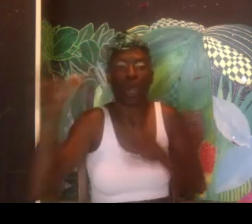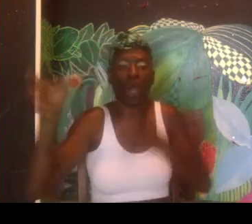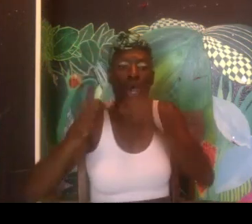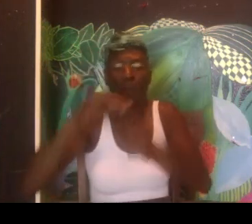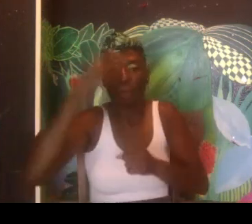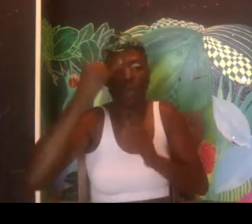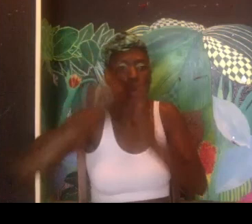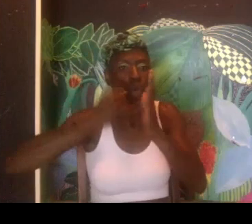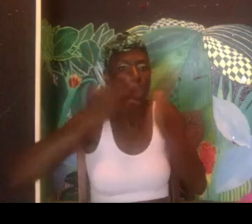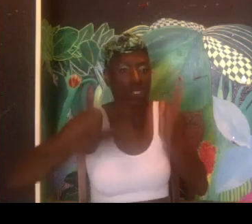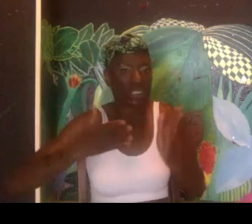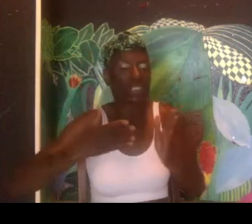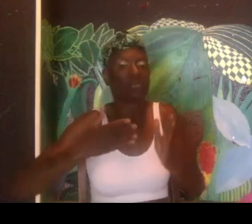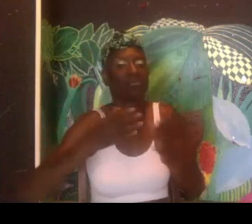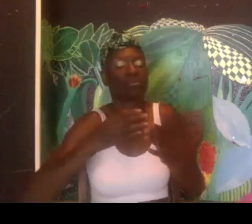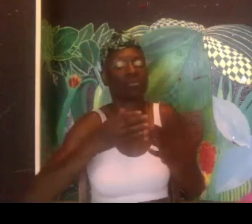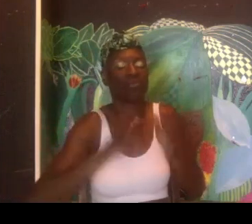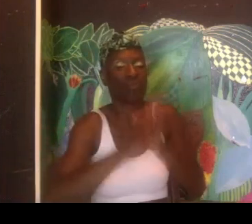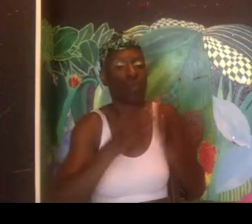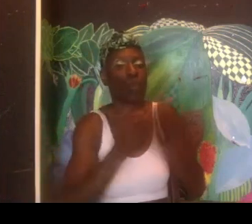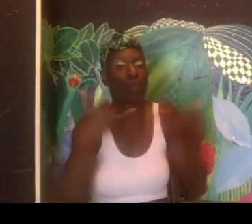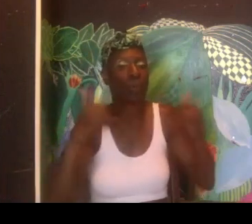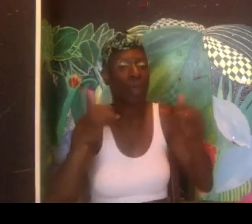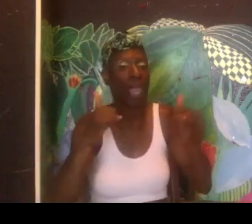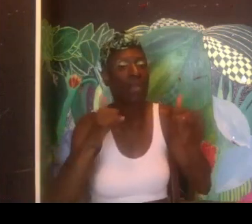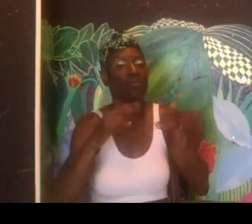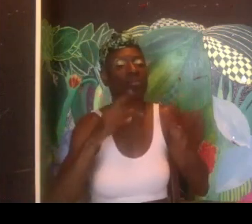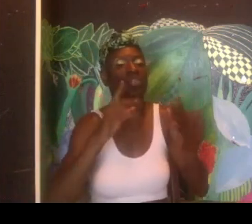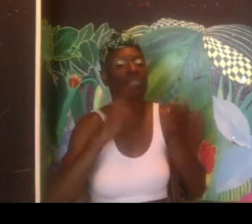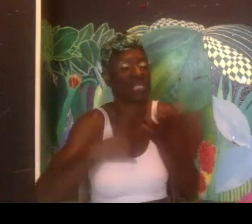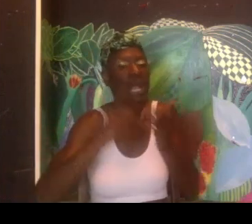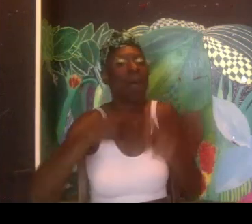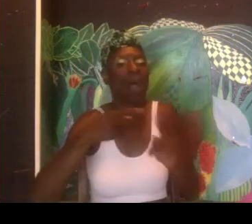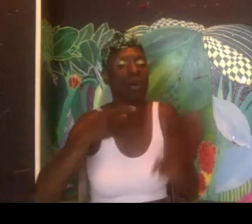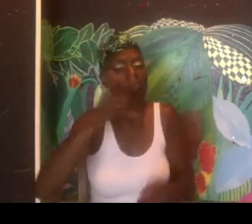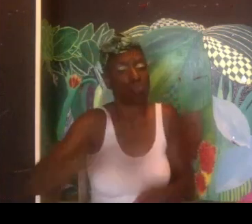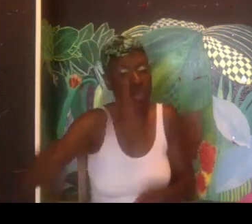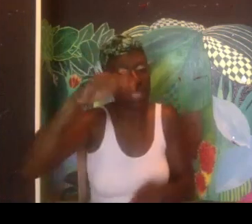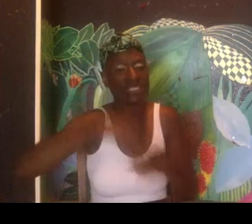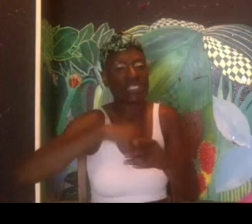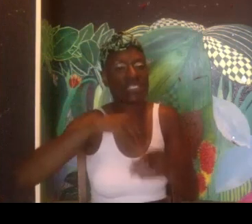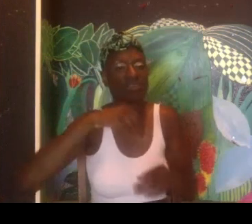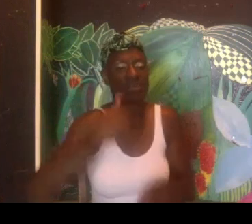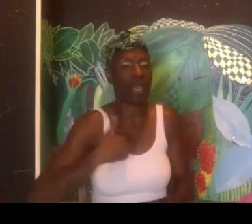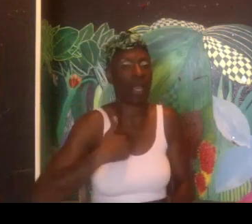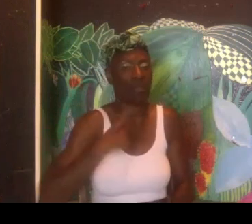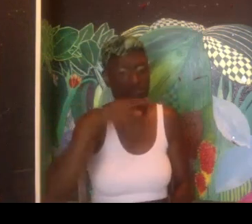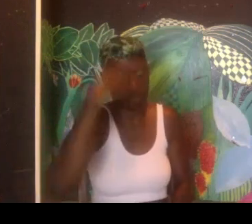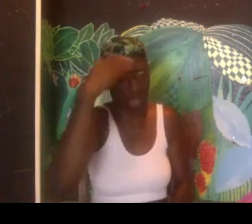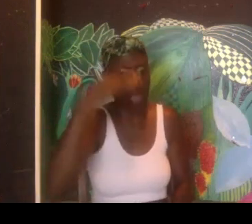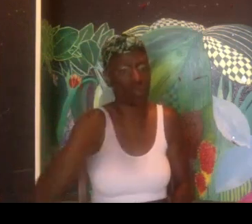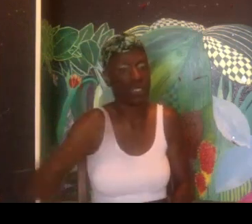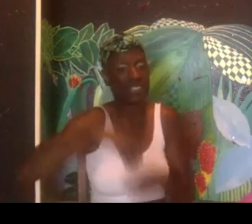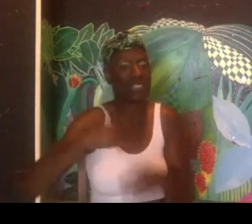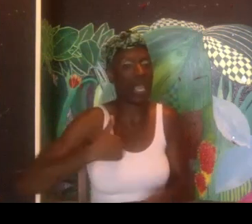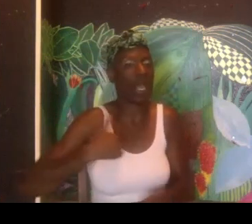dream is to be part of that, you know, is they're looking to hire more Black artists, um, and to develop a play, um,